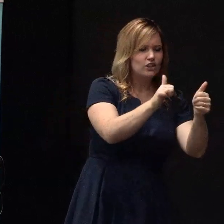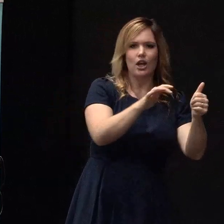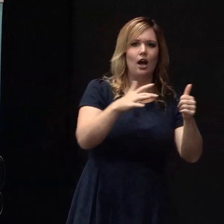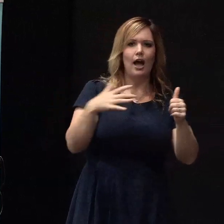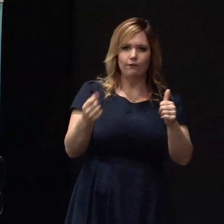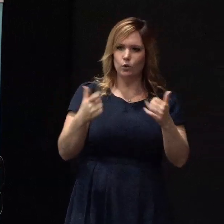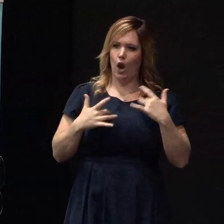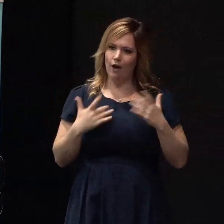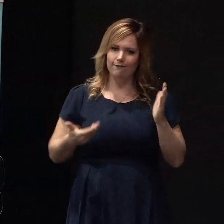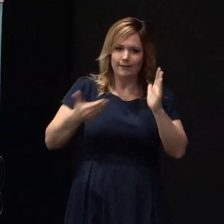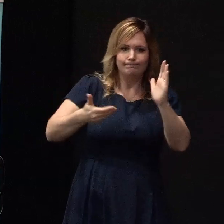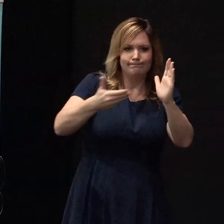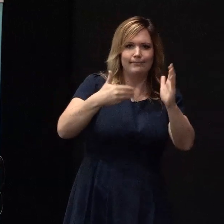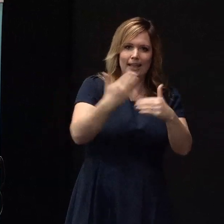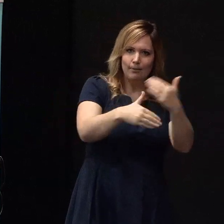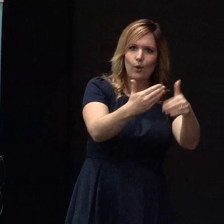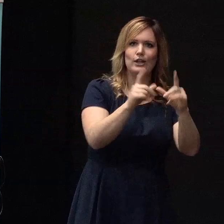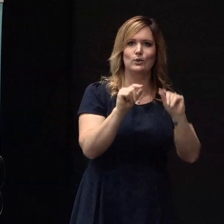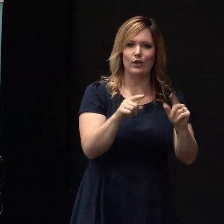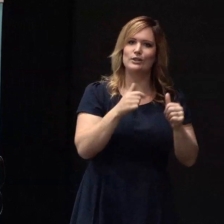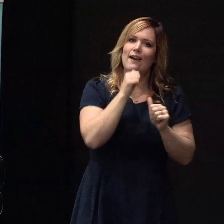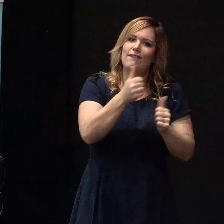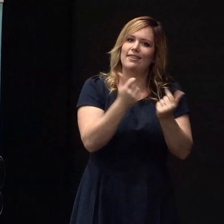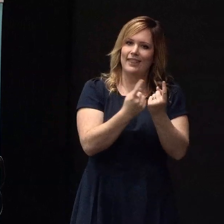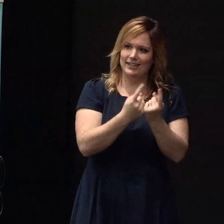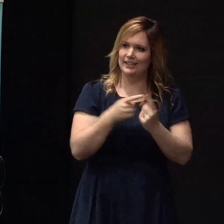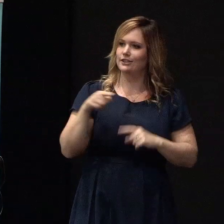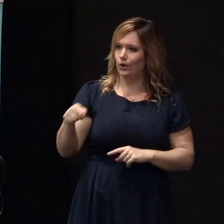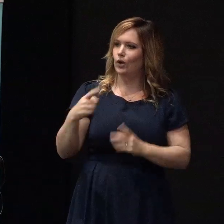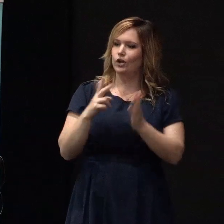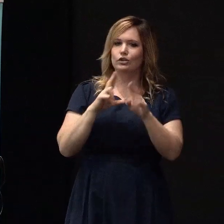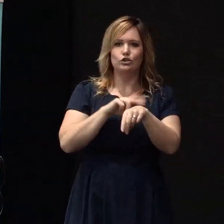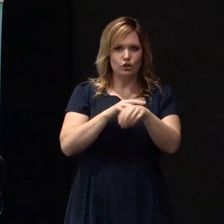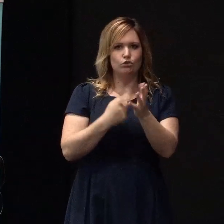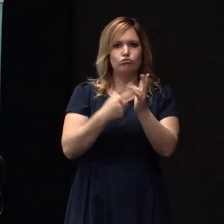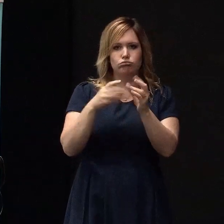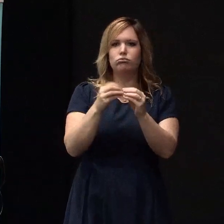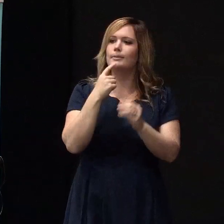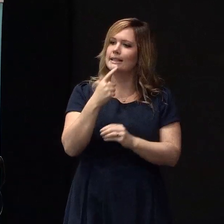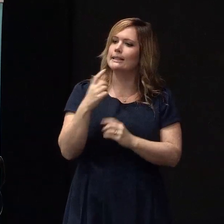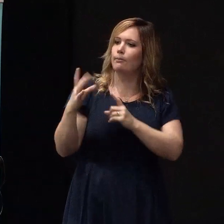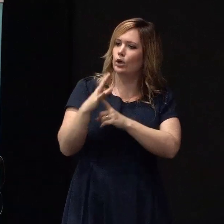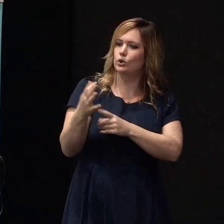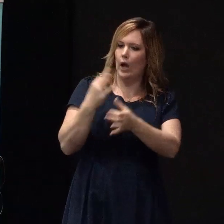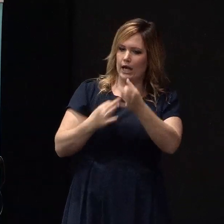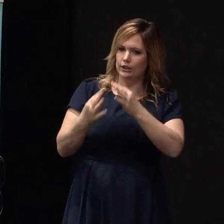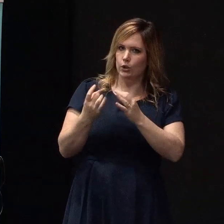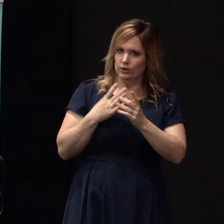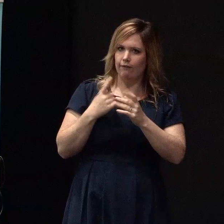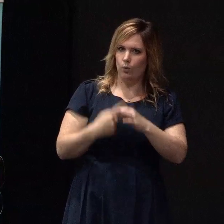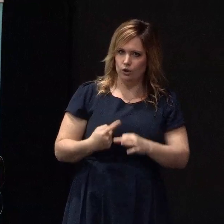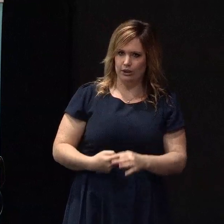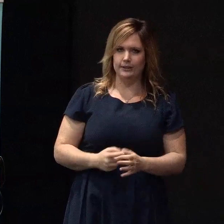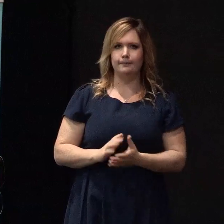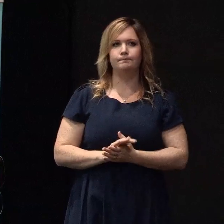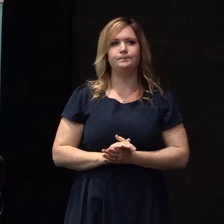live and enjoy your life in the meantime? So those are the questions he says, you know, really important to ask. And pleasure and leisure, we see it as the tonic